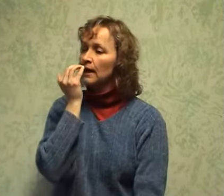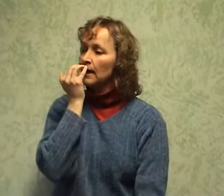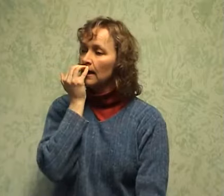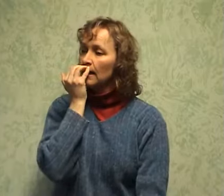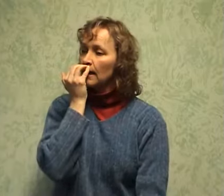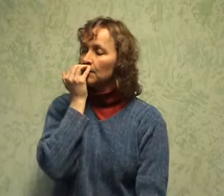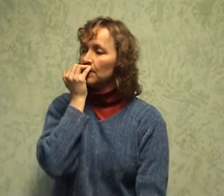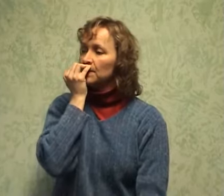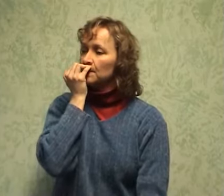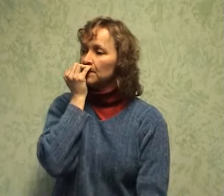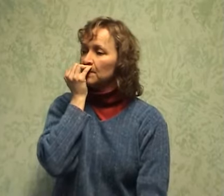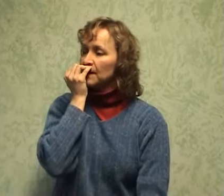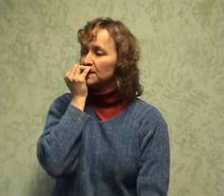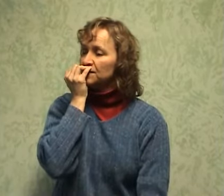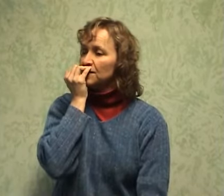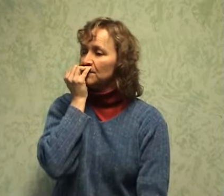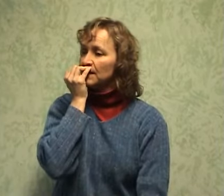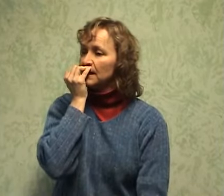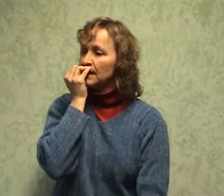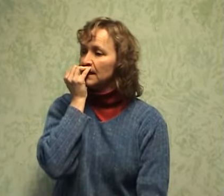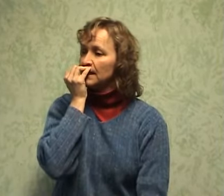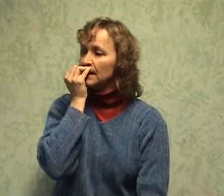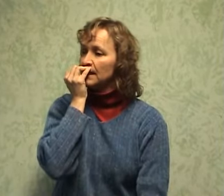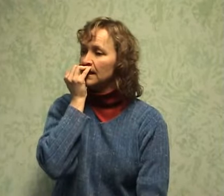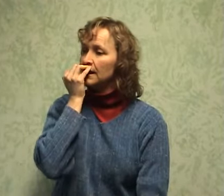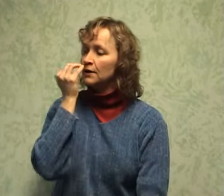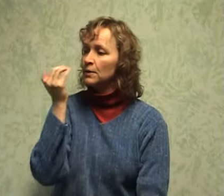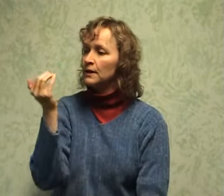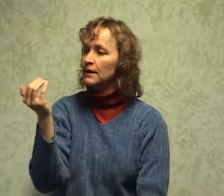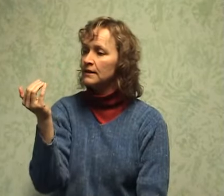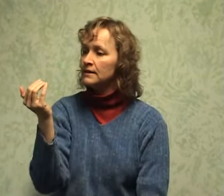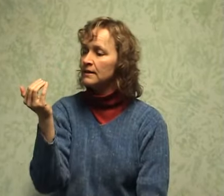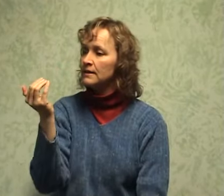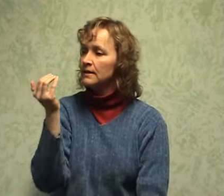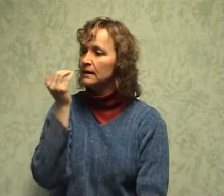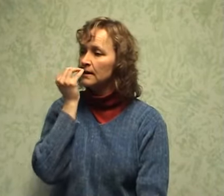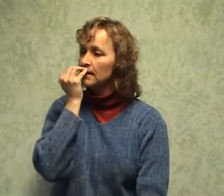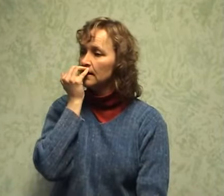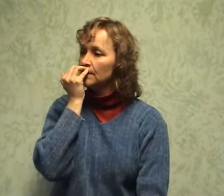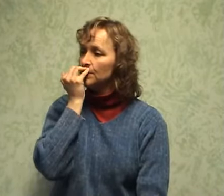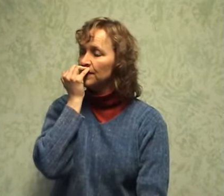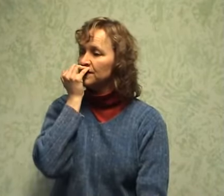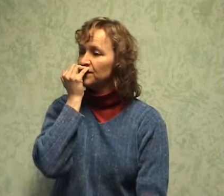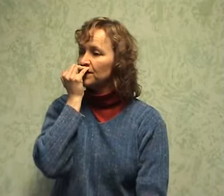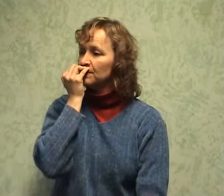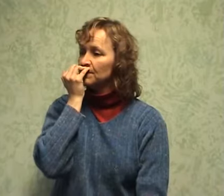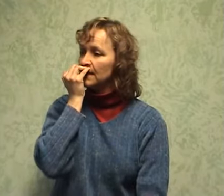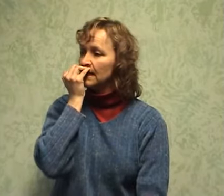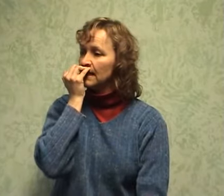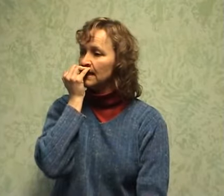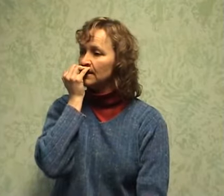and I'm going to press firmly, and release. Press firmly when I inhale,